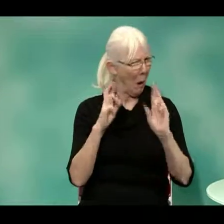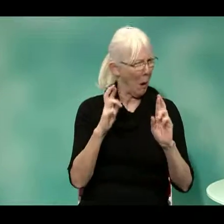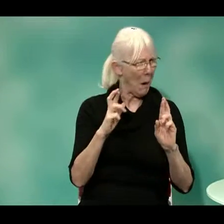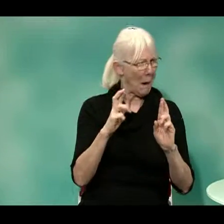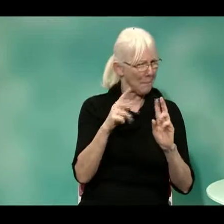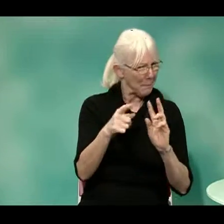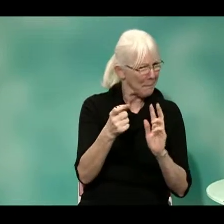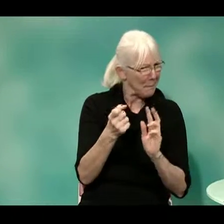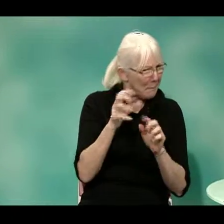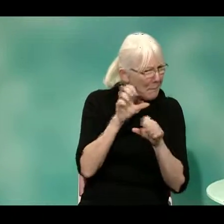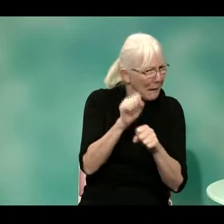And so I was happy to hear that.